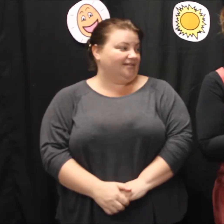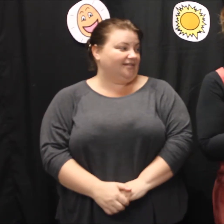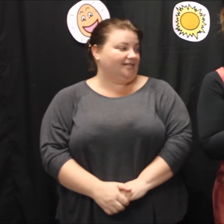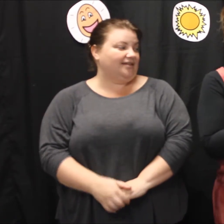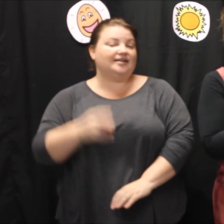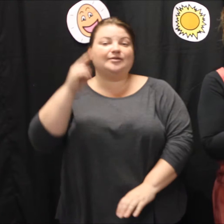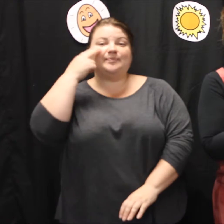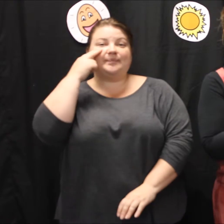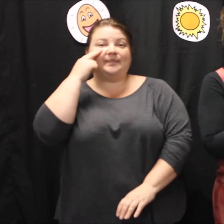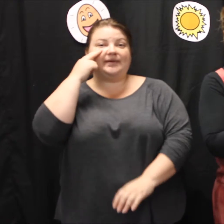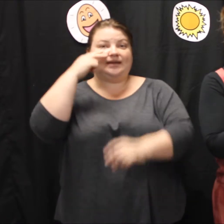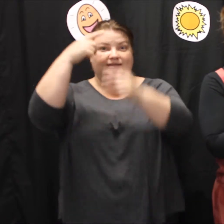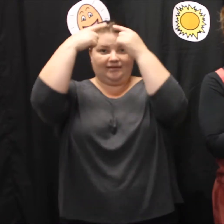Pear, bear.